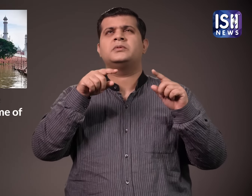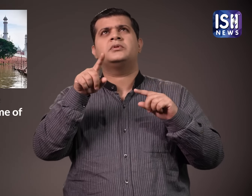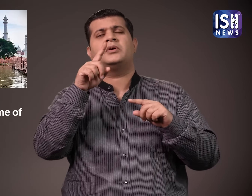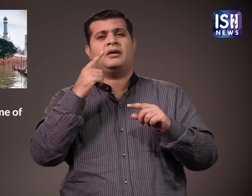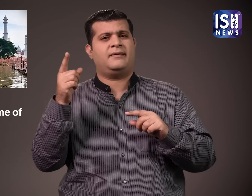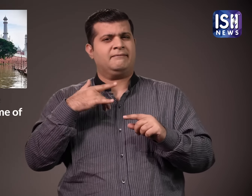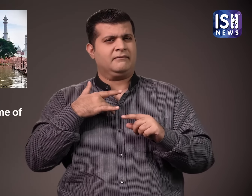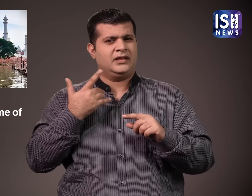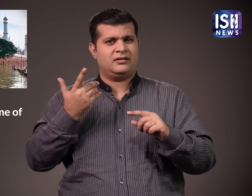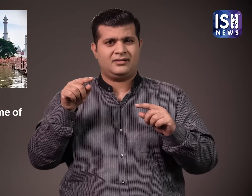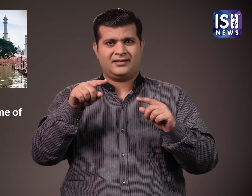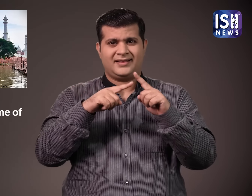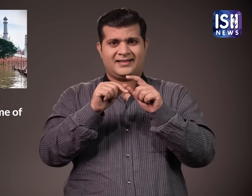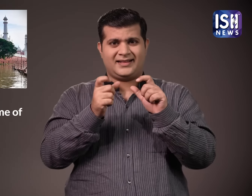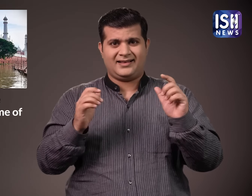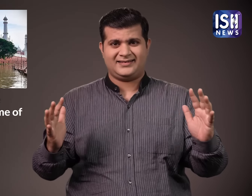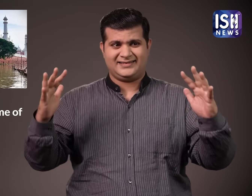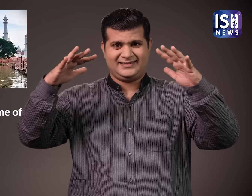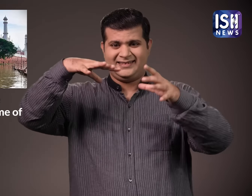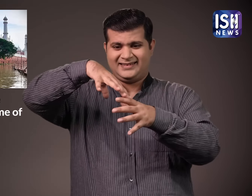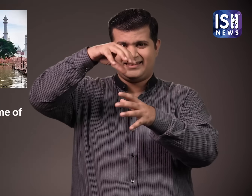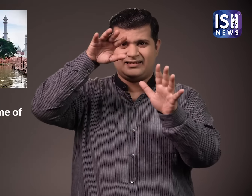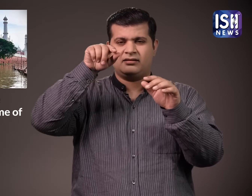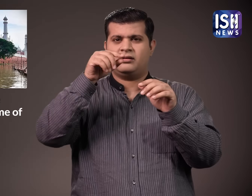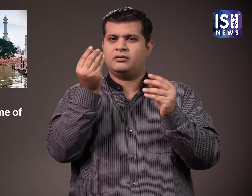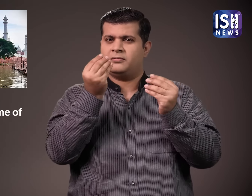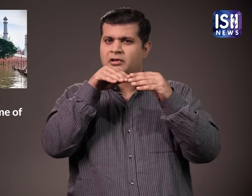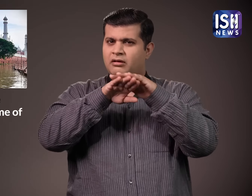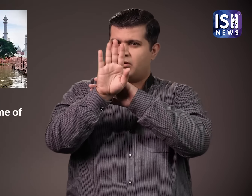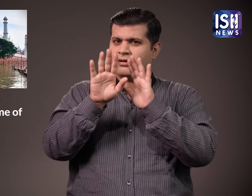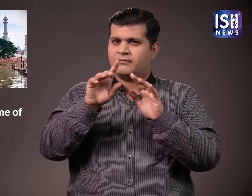They suspected a hairline crack in the central dome causing the leakages.